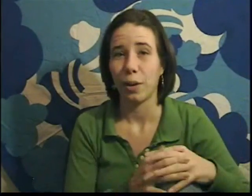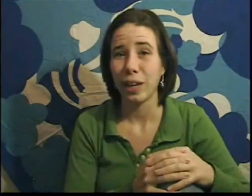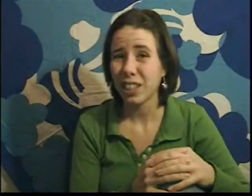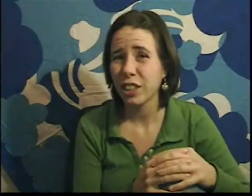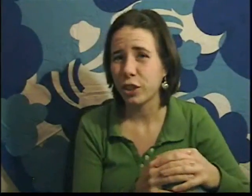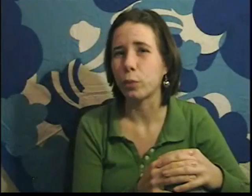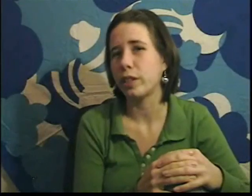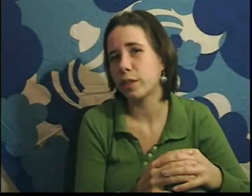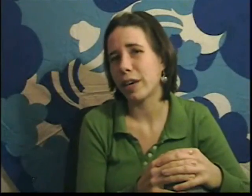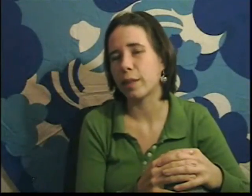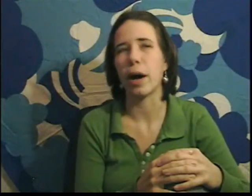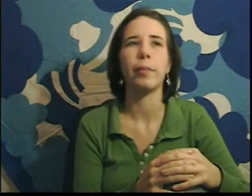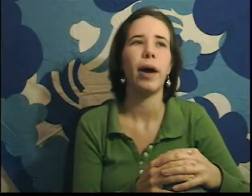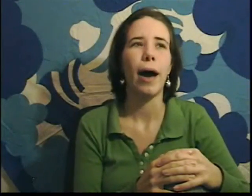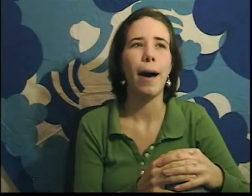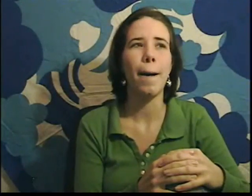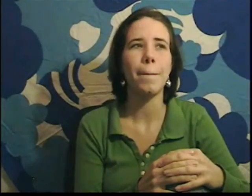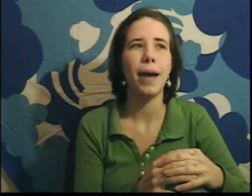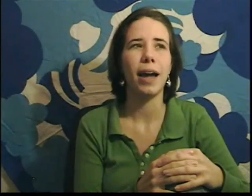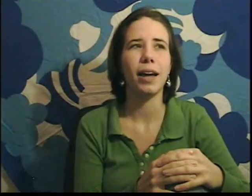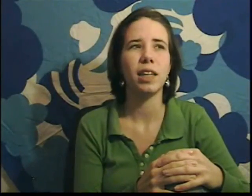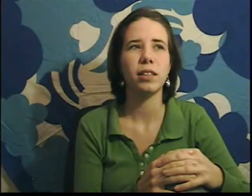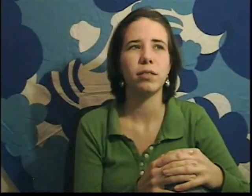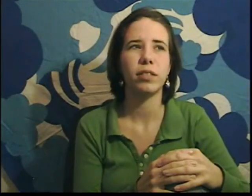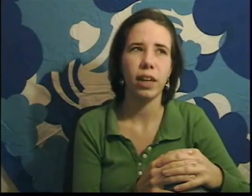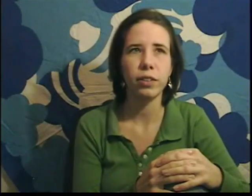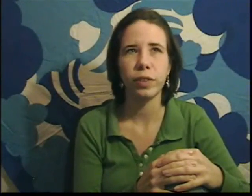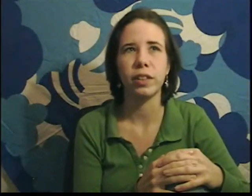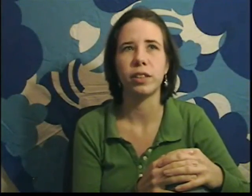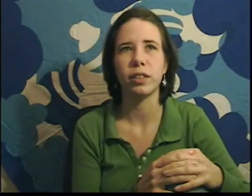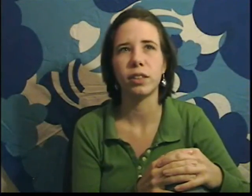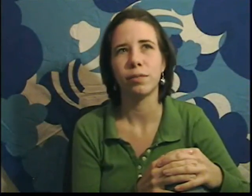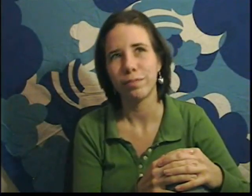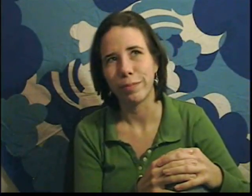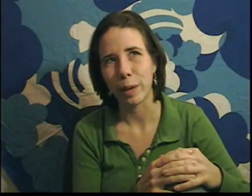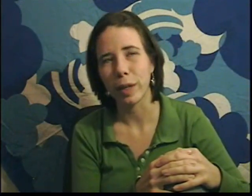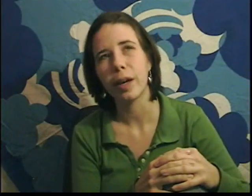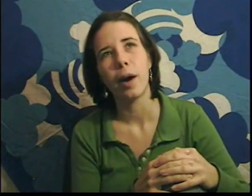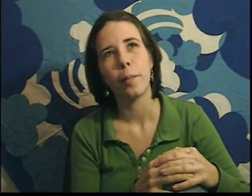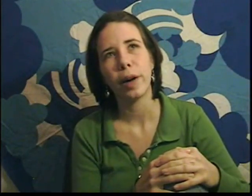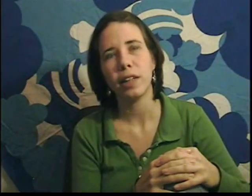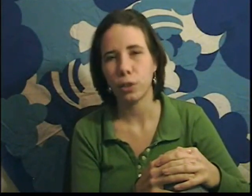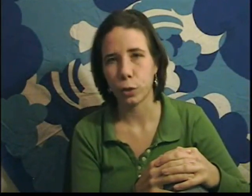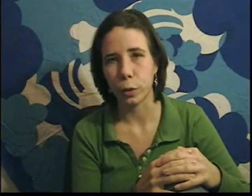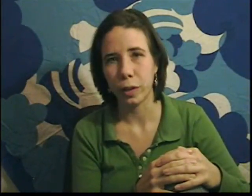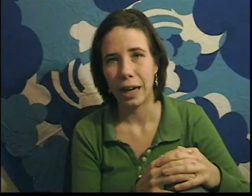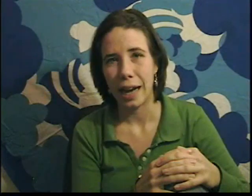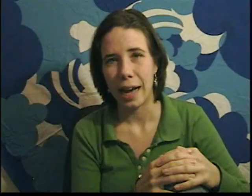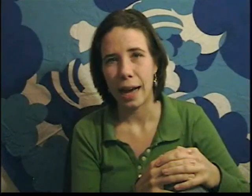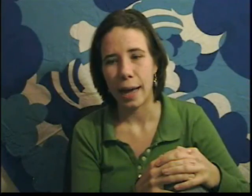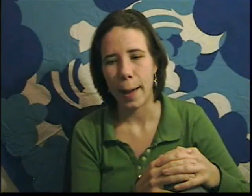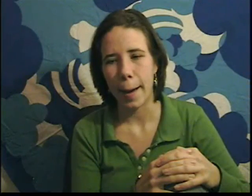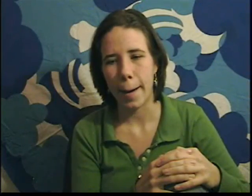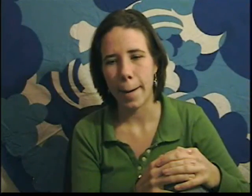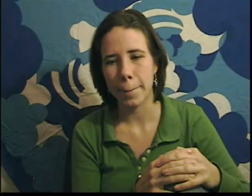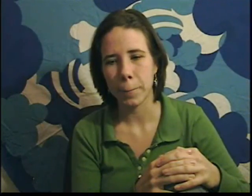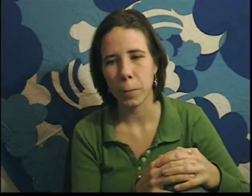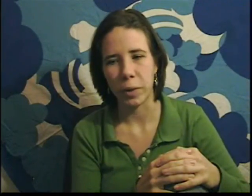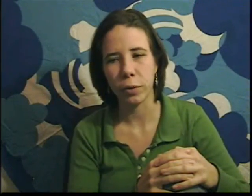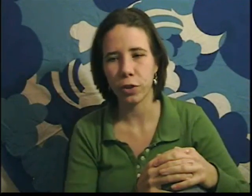We actually do, we just make them up. And it sounds facetious, maybe, but it's true. You